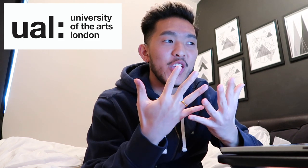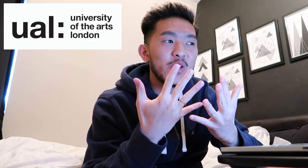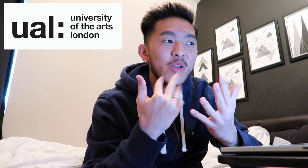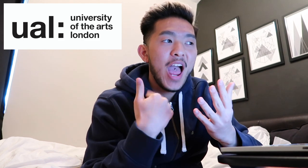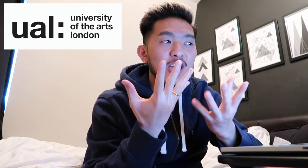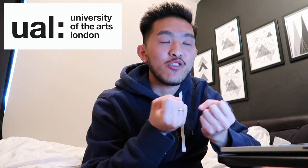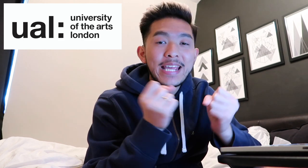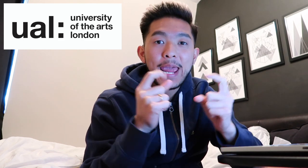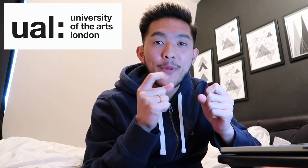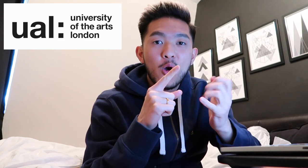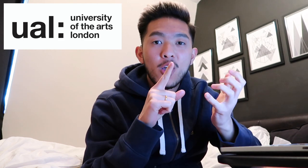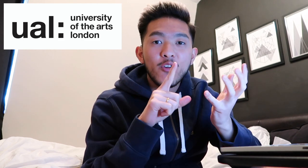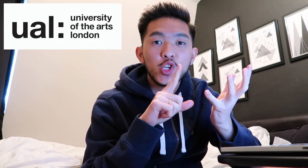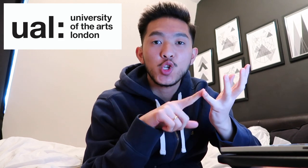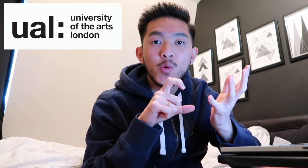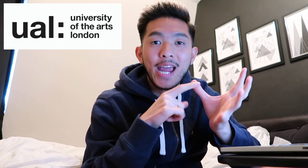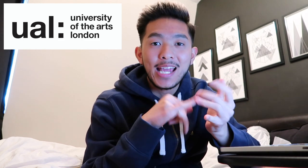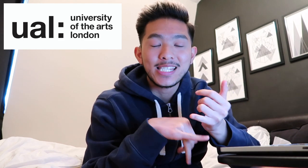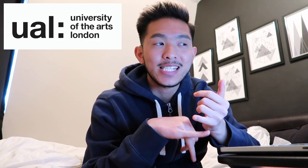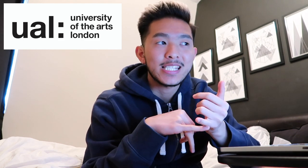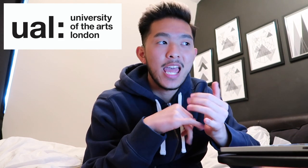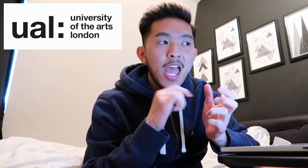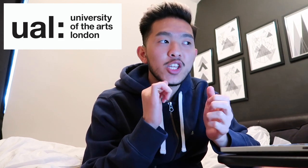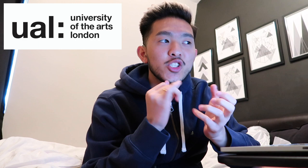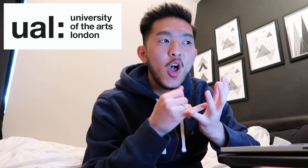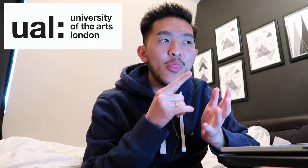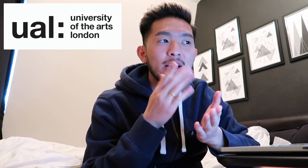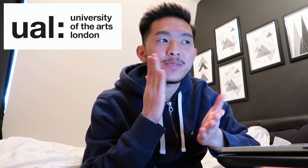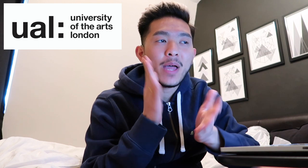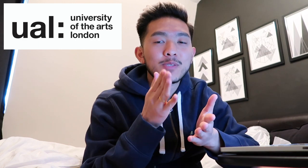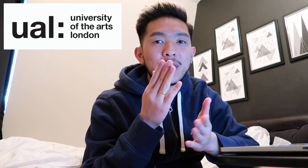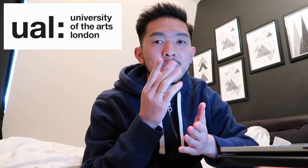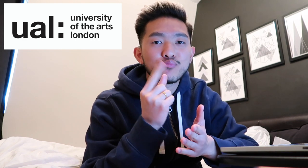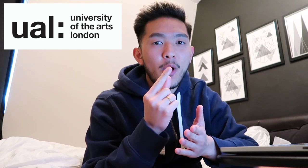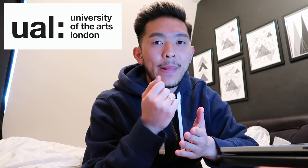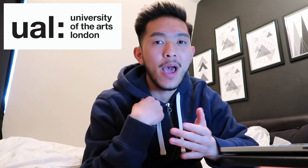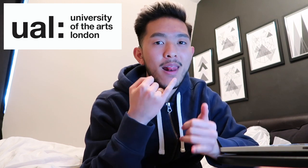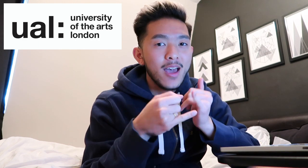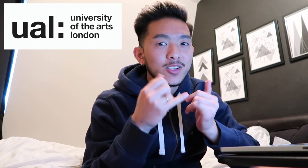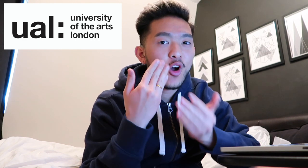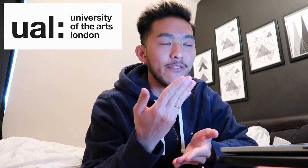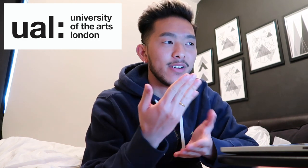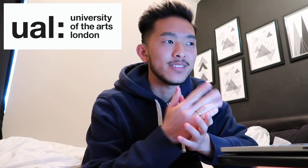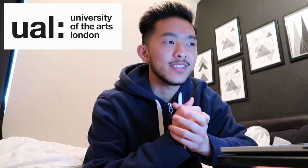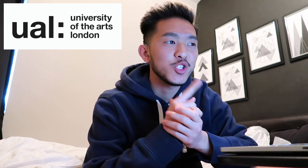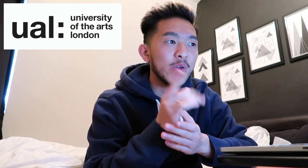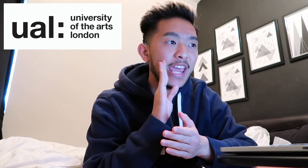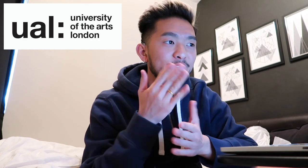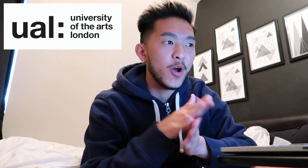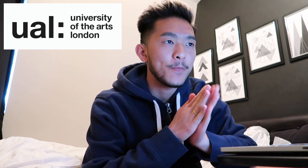able to do this. So, that's probably my last comfort to hear from.